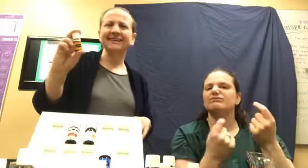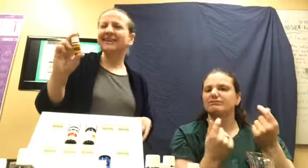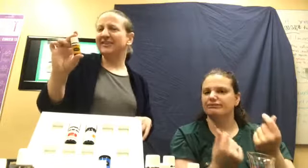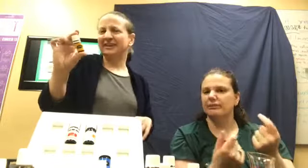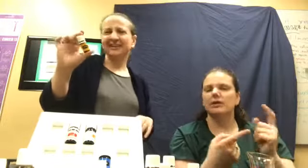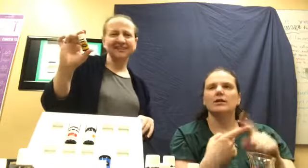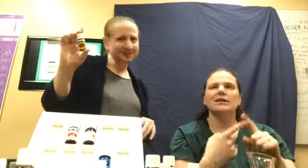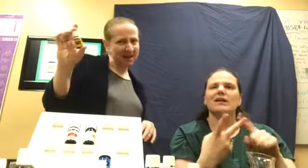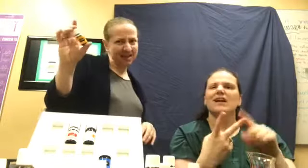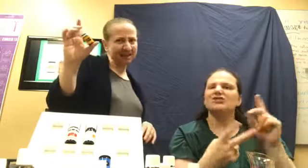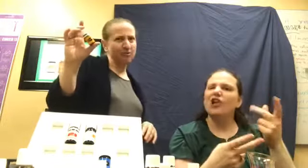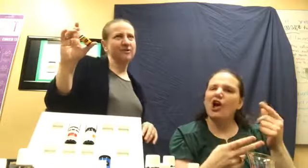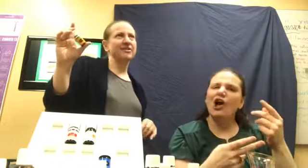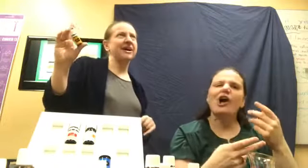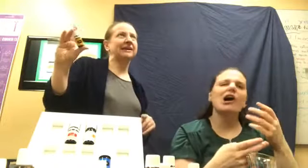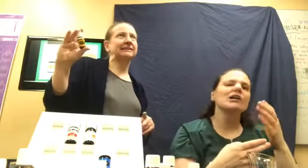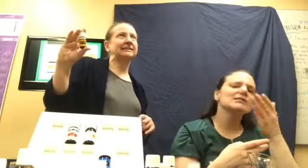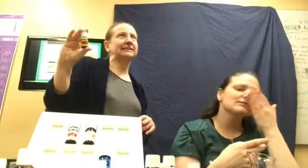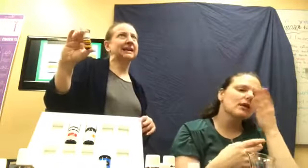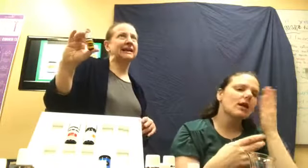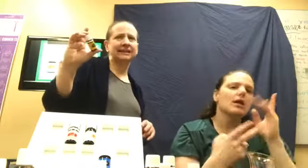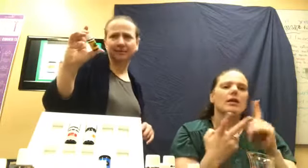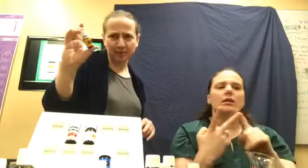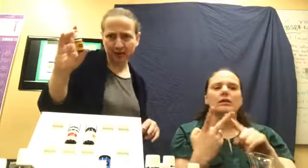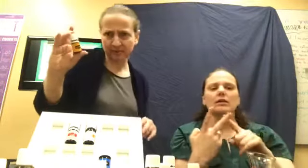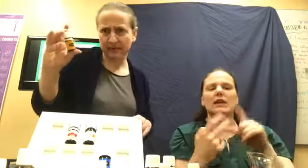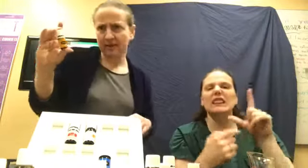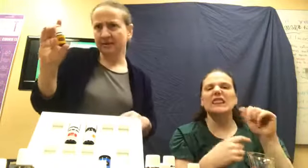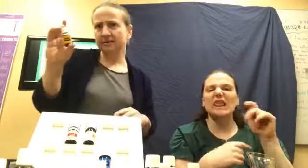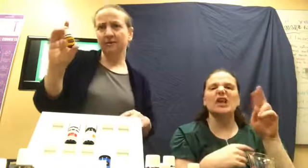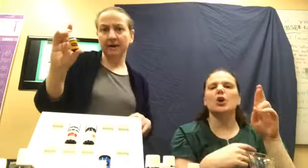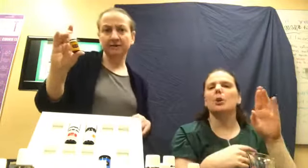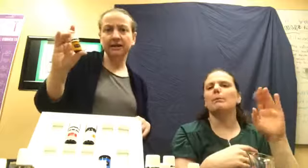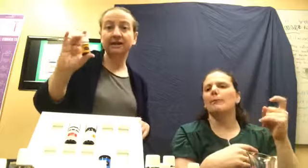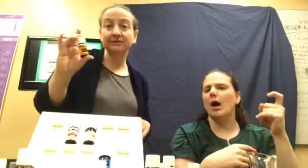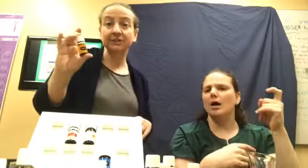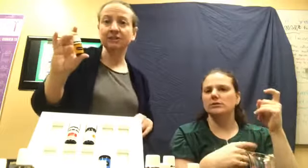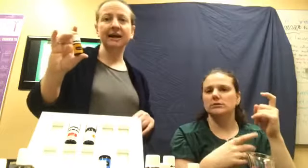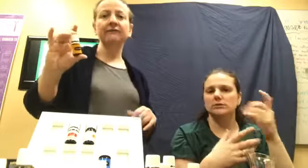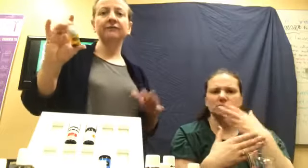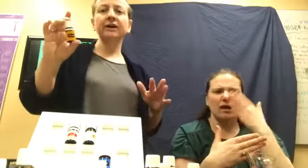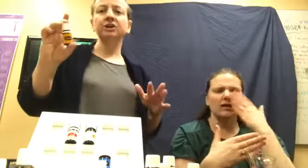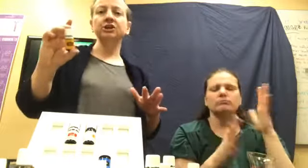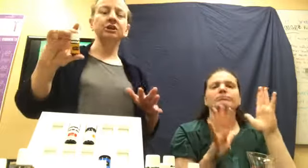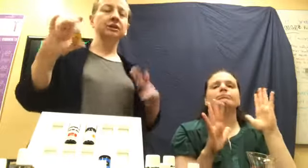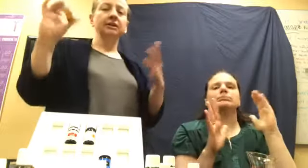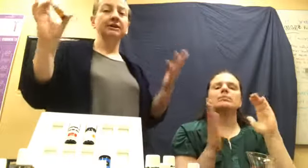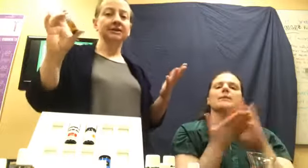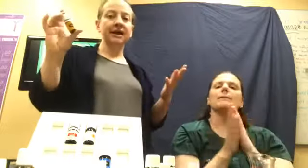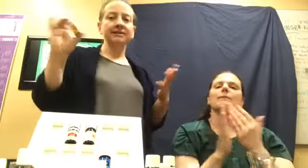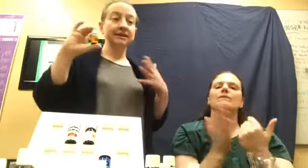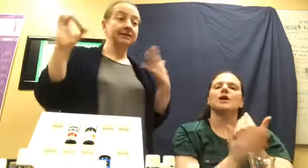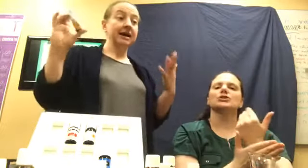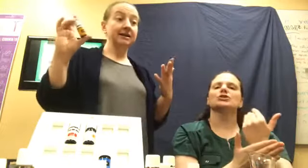you know, that dog smell or that litter box smell or whatever. It gives just that fresh, exciting